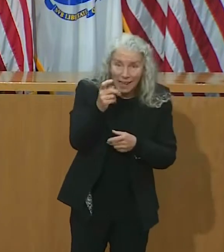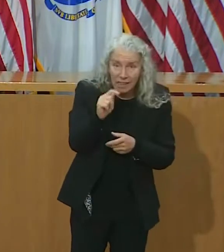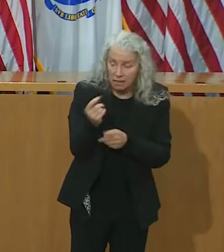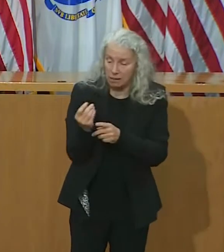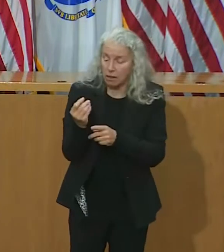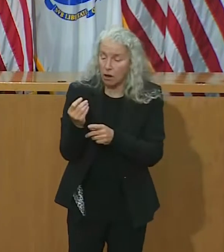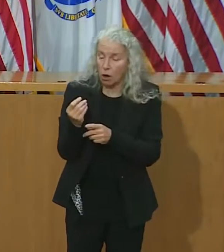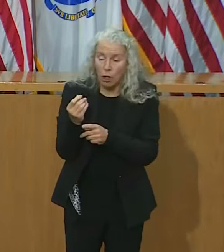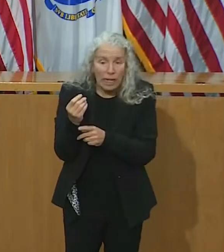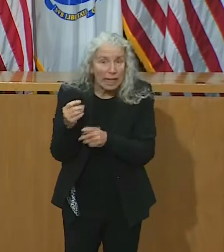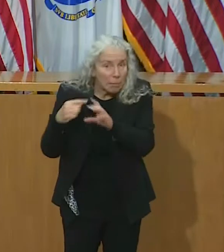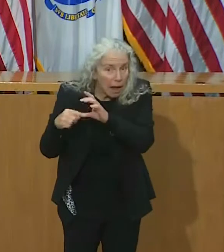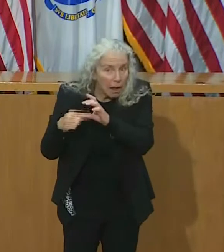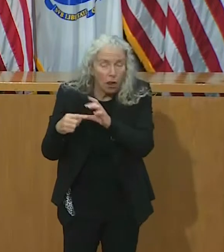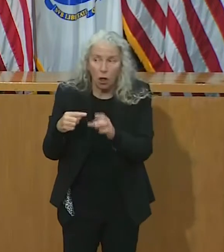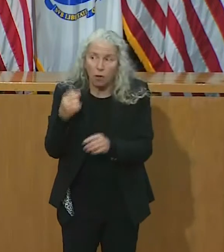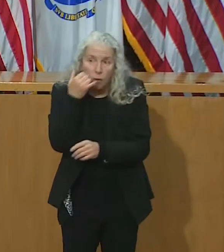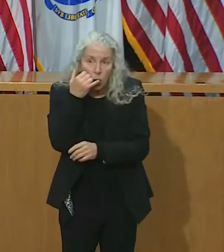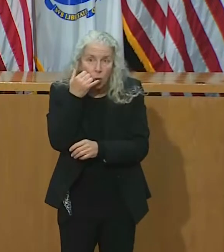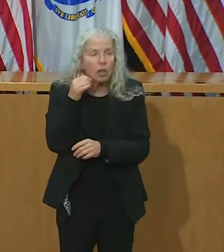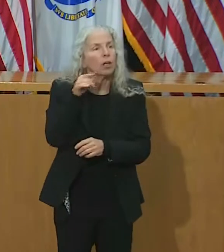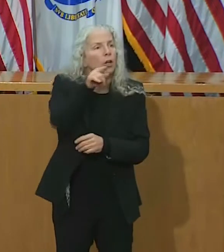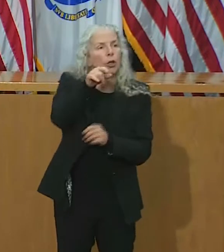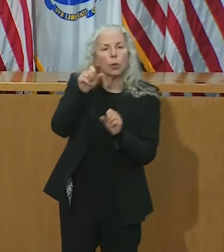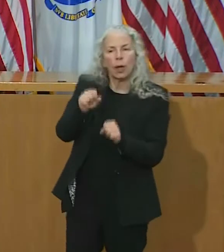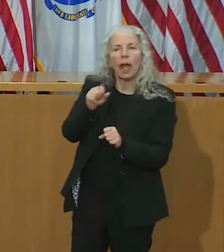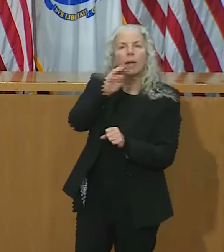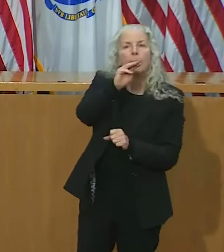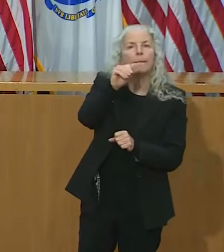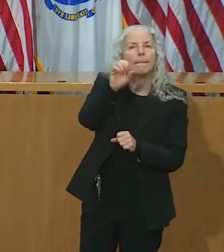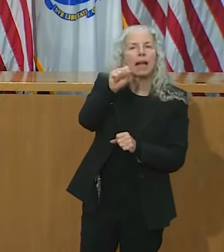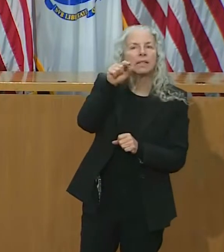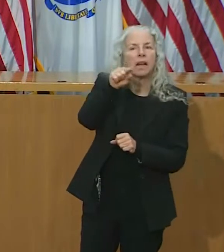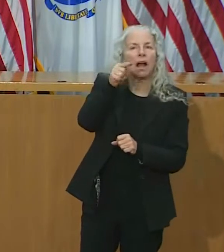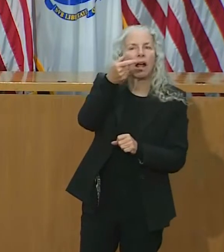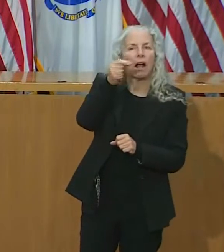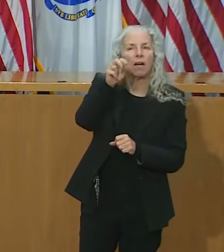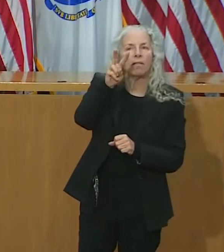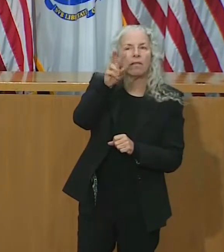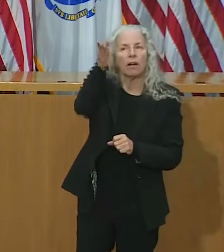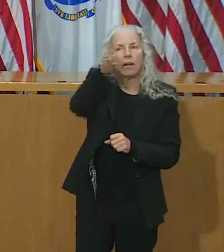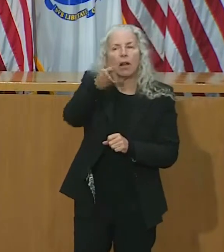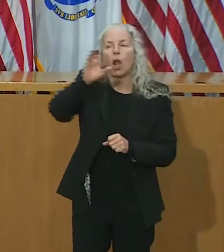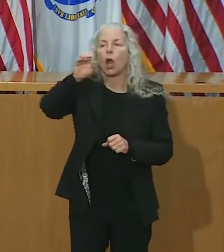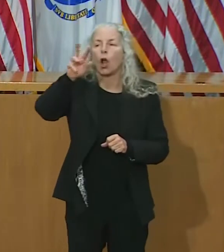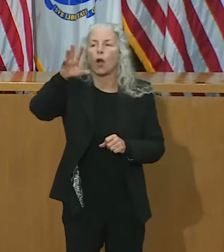or phone in their preferred language by opting in at mass.gov slash COVID alerts.